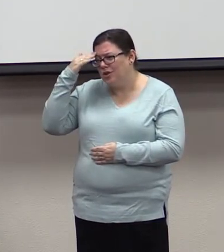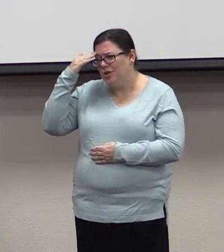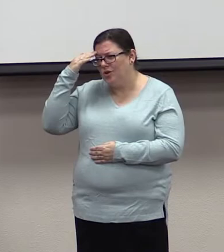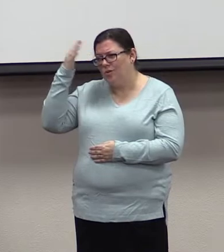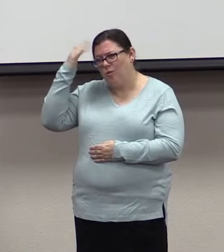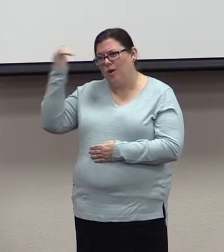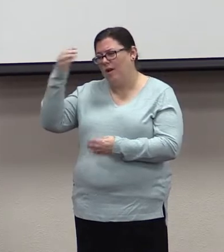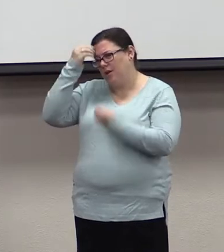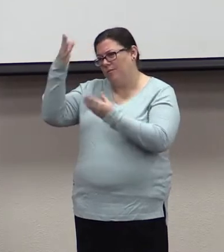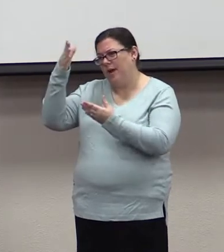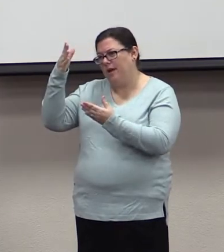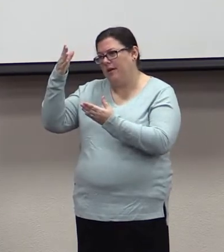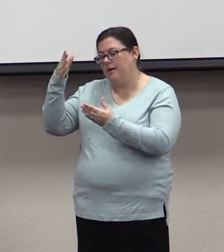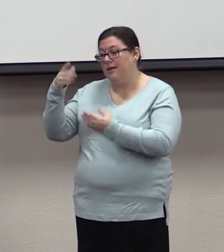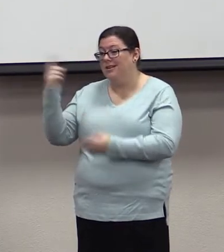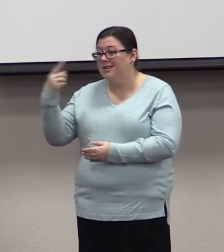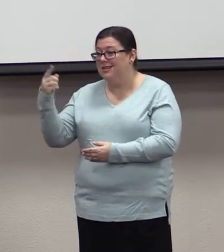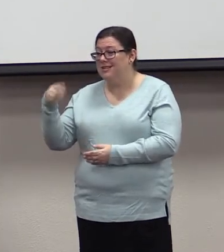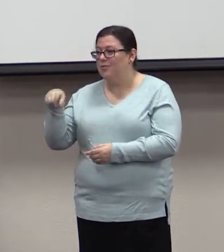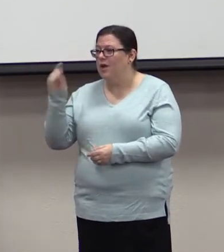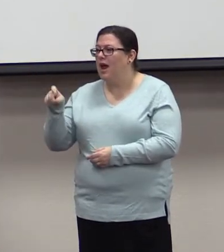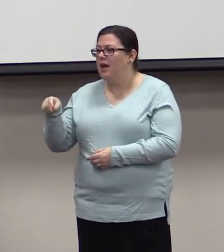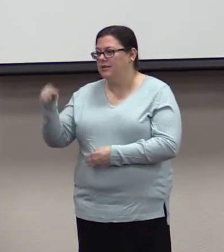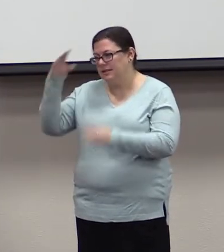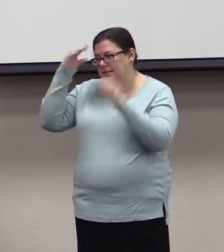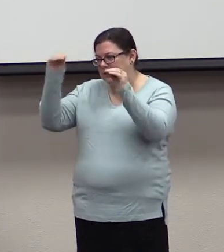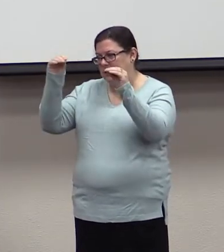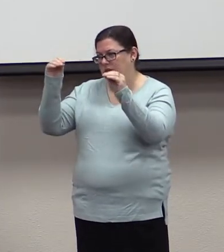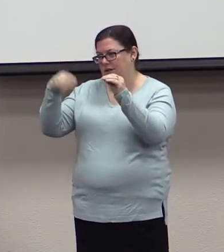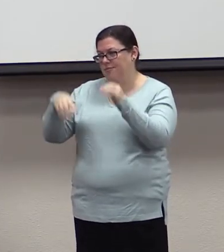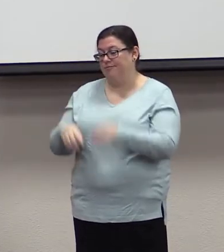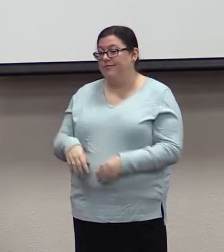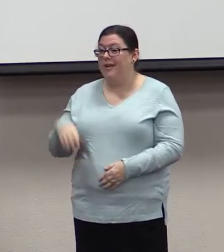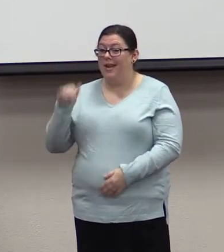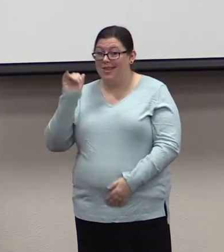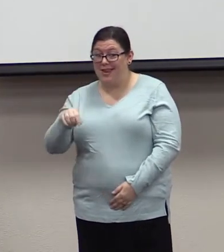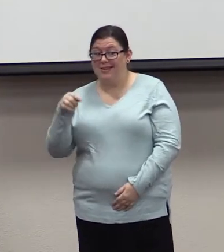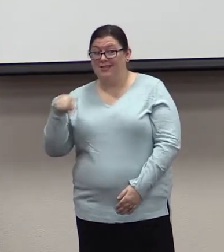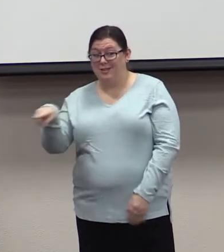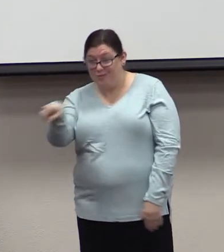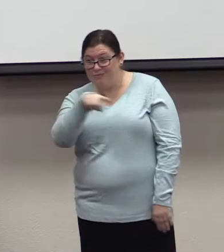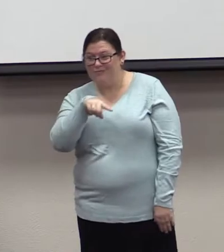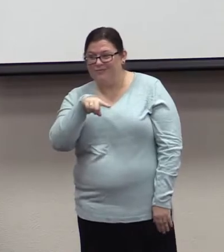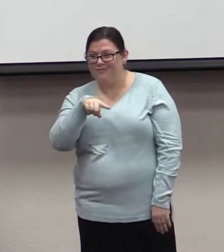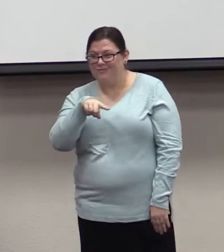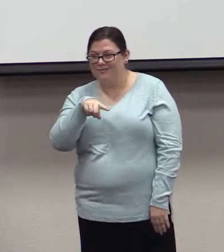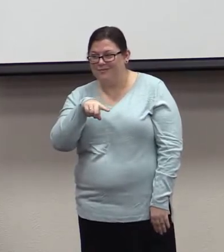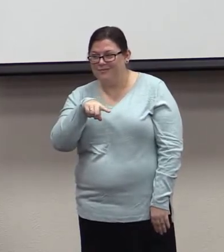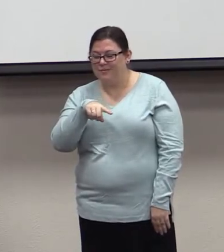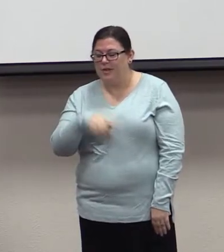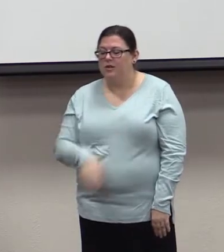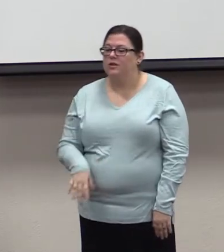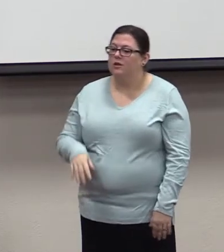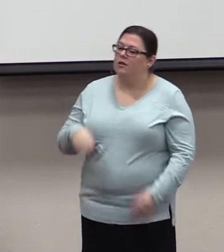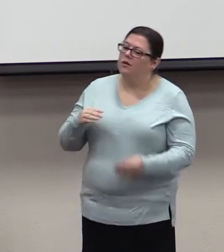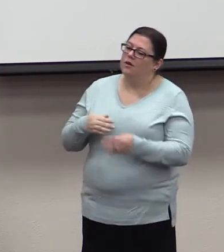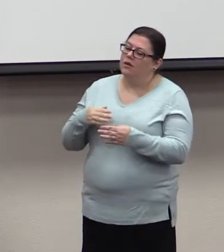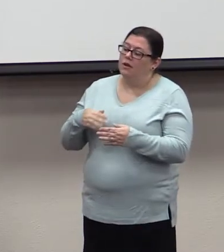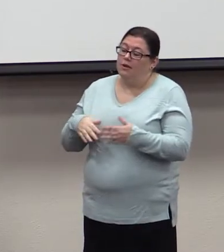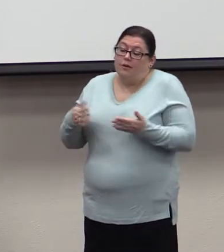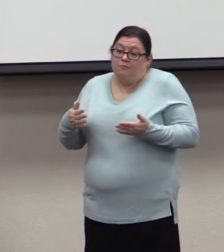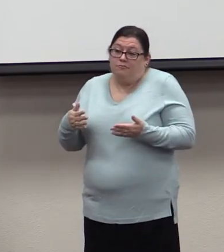So, now how does this apply? We're adults now. We've moved out of the house. As adults, who are we to be subject to?